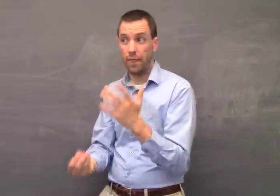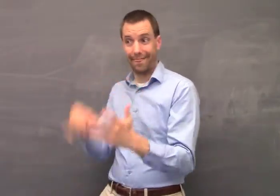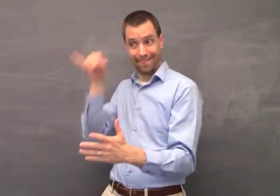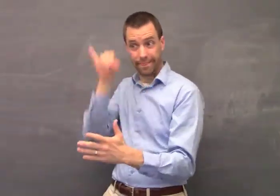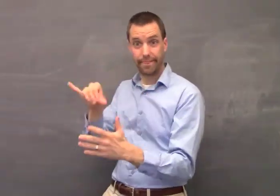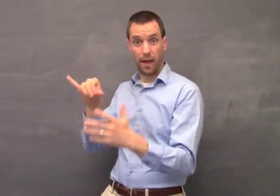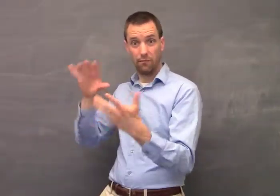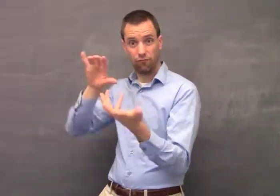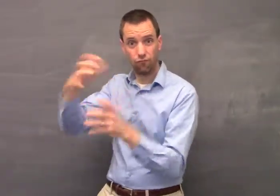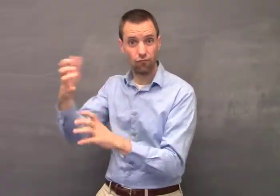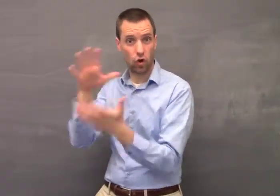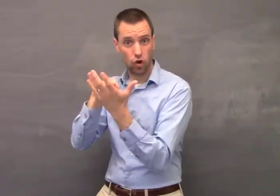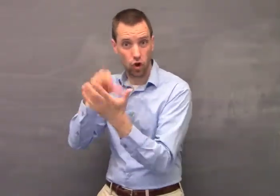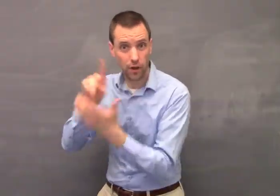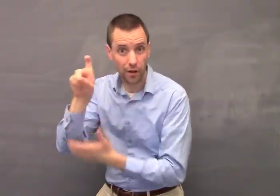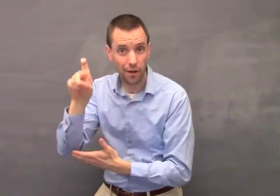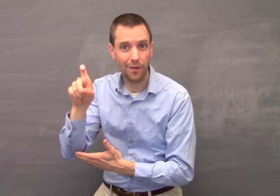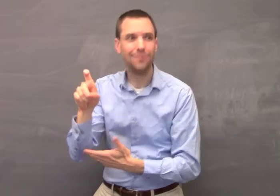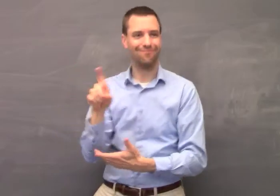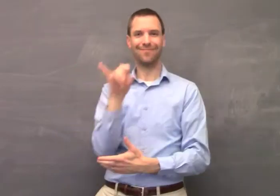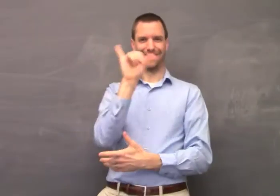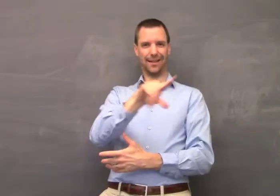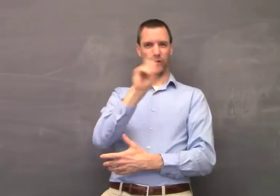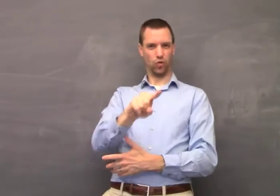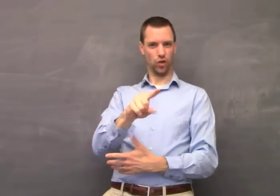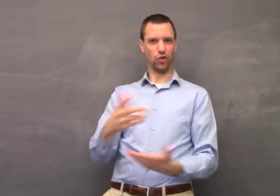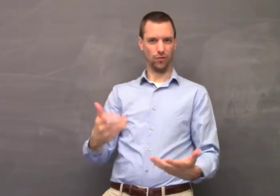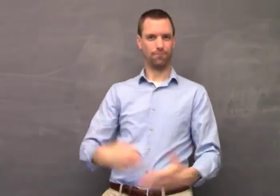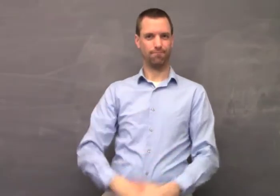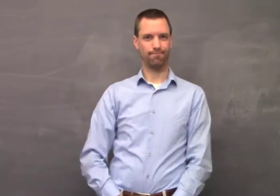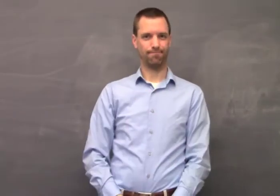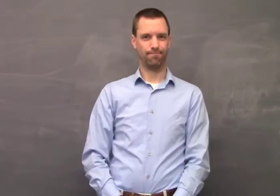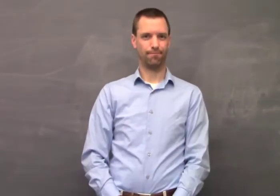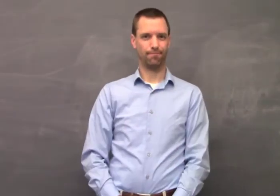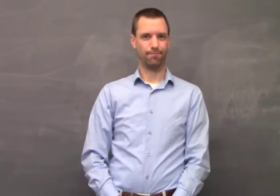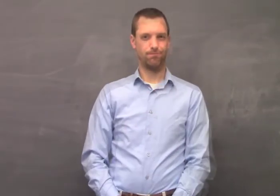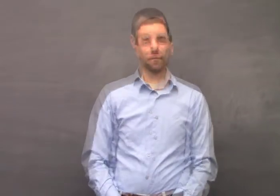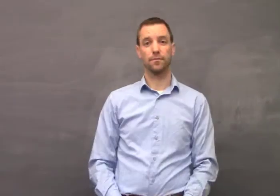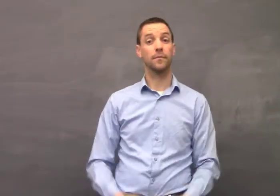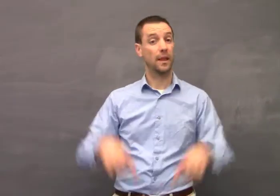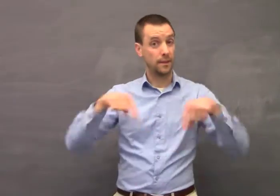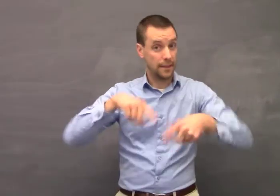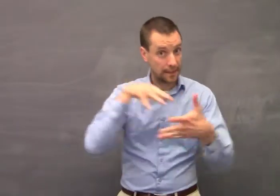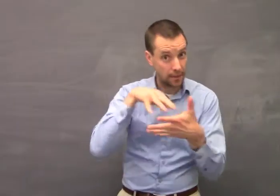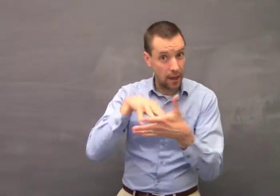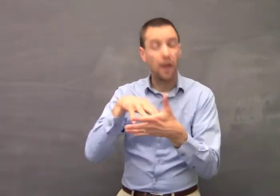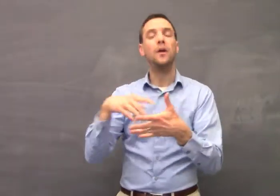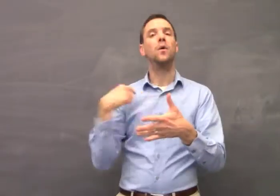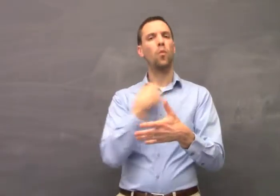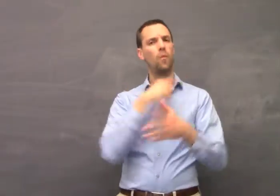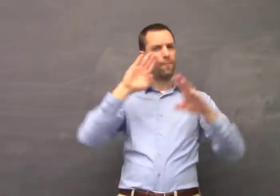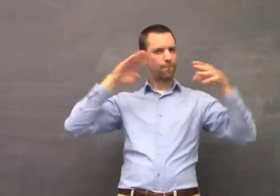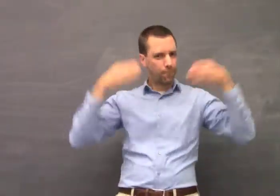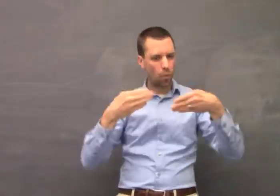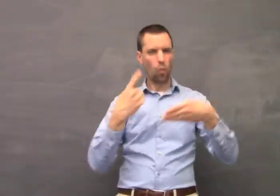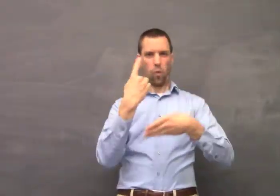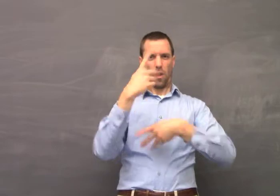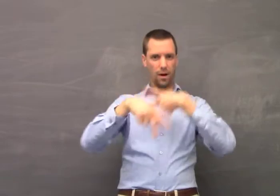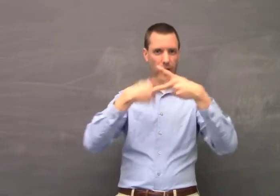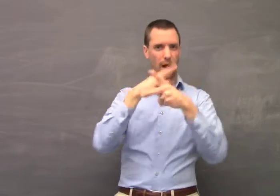to linguistic information, would that disrupt learning? That's the question we're after here. In this study we focused on